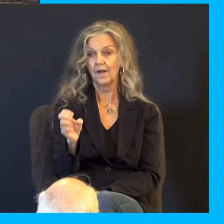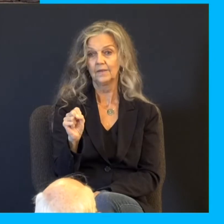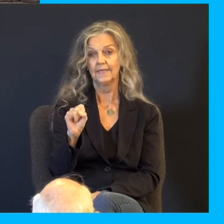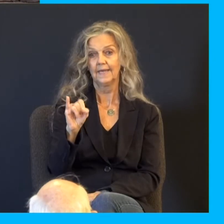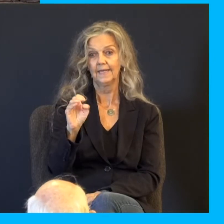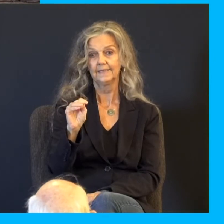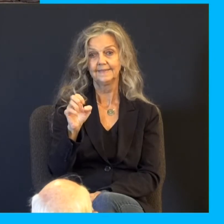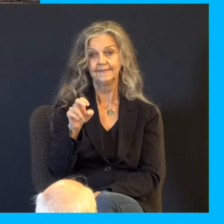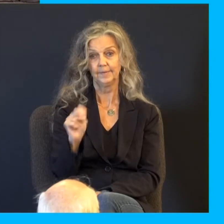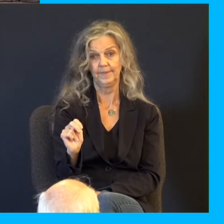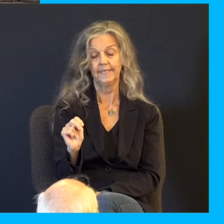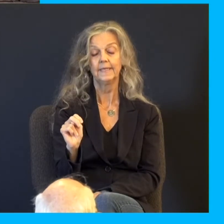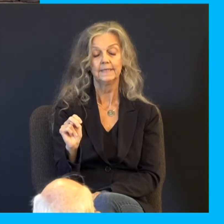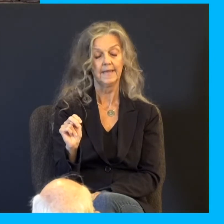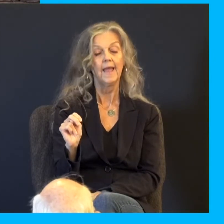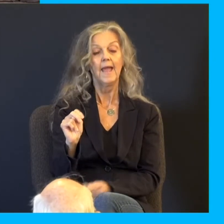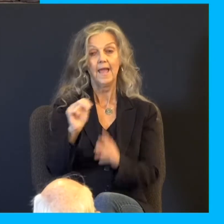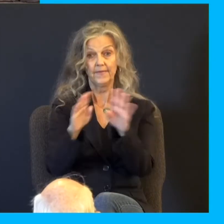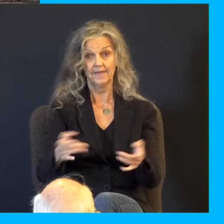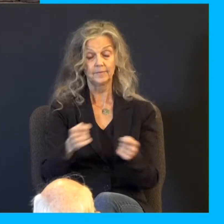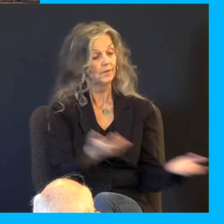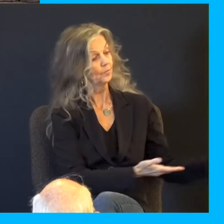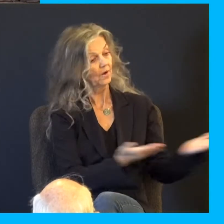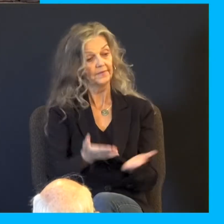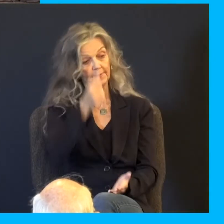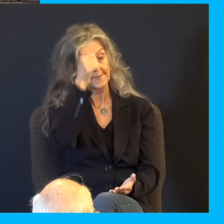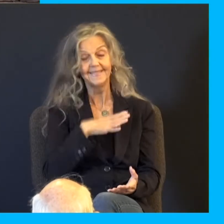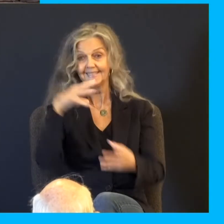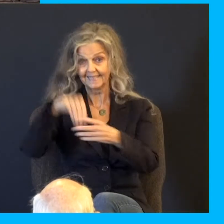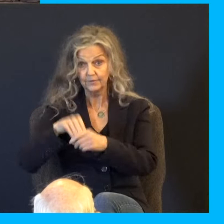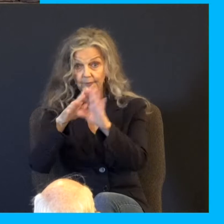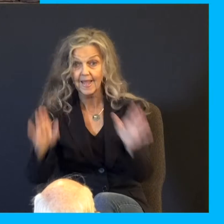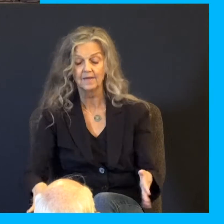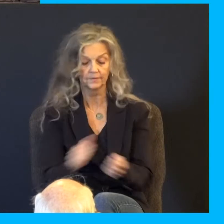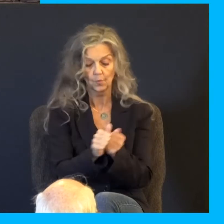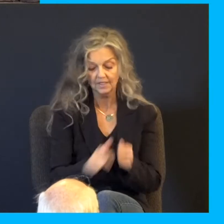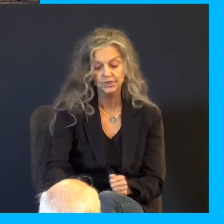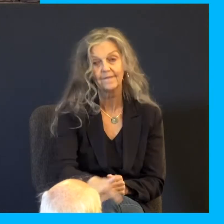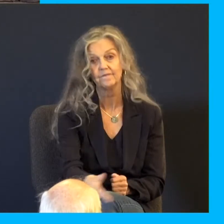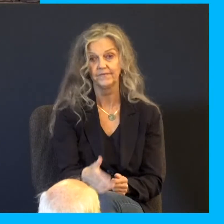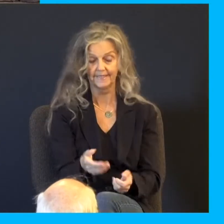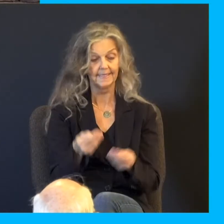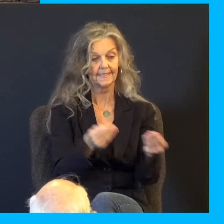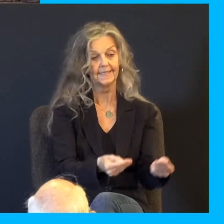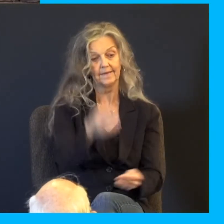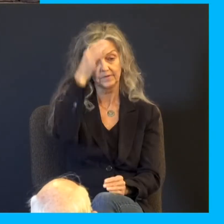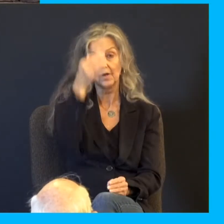man brought the men into Joseph's house, and they gave them water, and they washed their feet, and he gave their donkeys for vendor. And then they